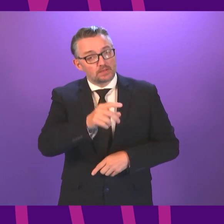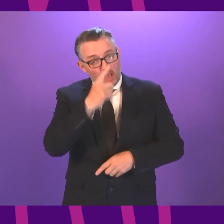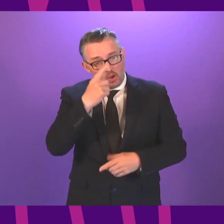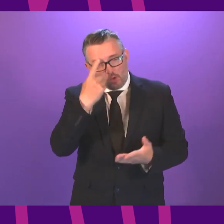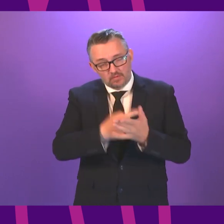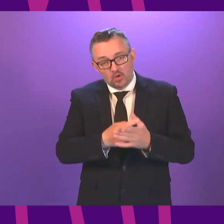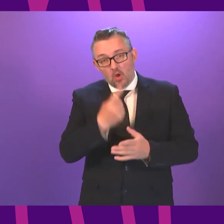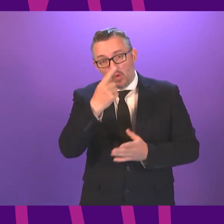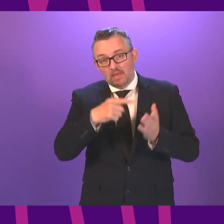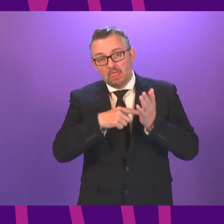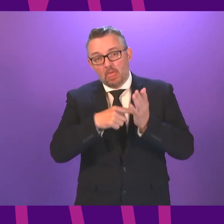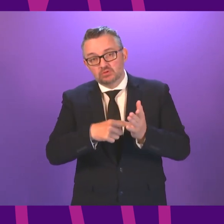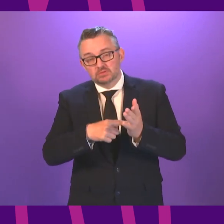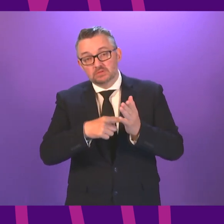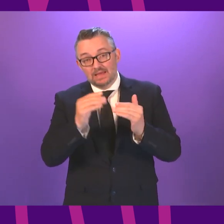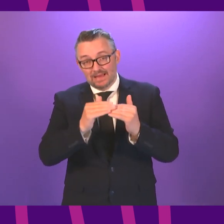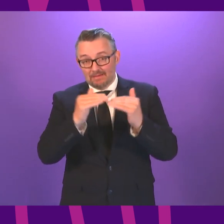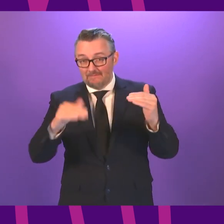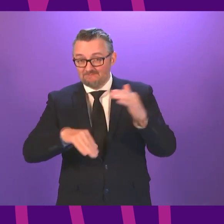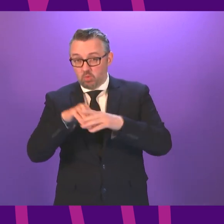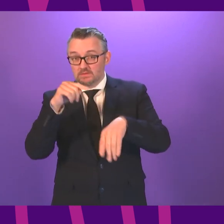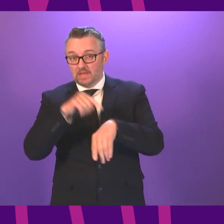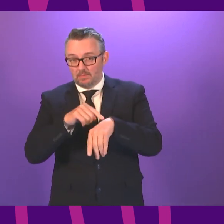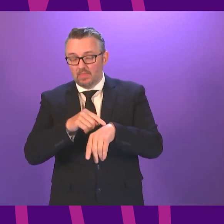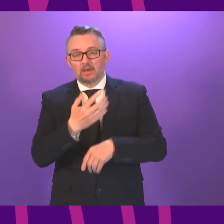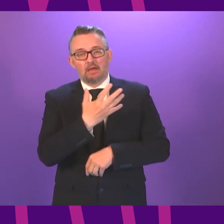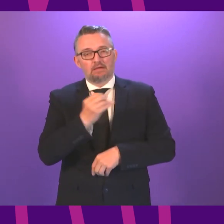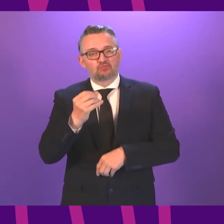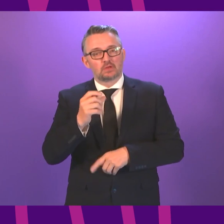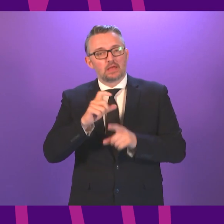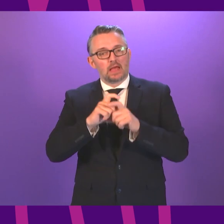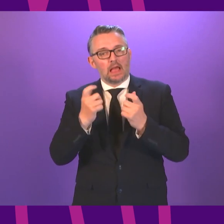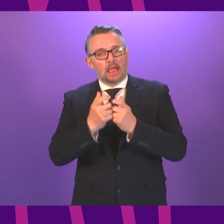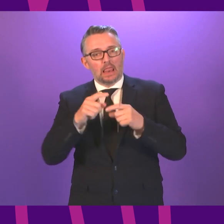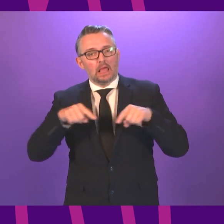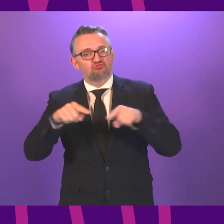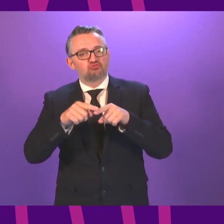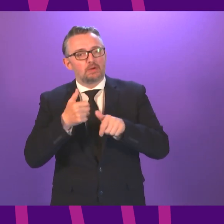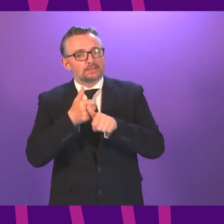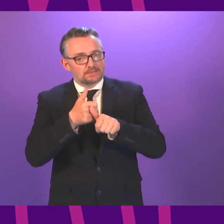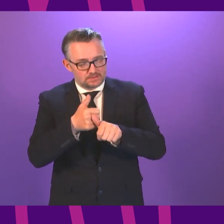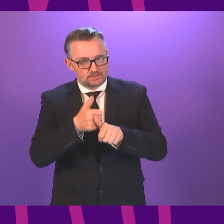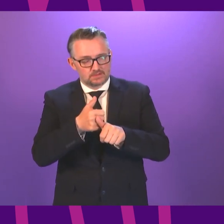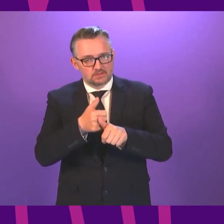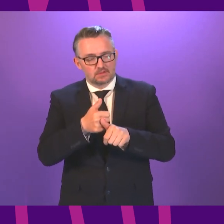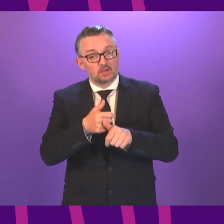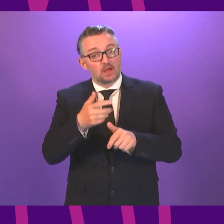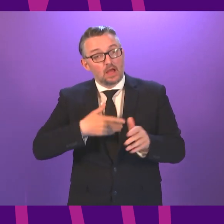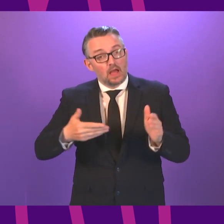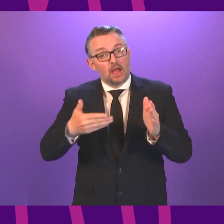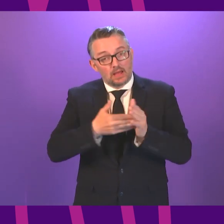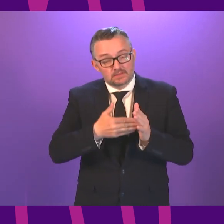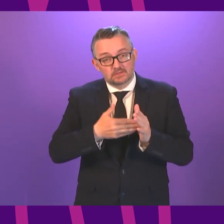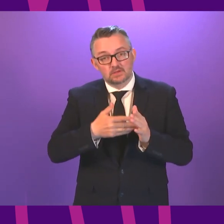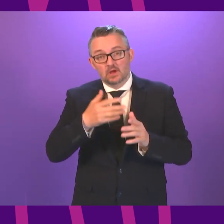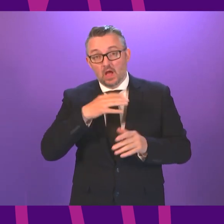1,000 full-time equivalent teachers and 500 classroom assistants and can she confirm that the local